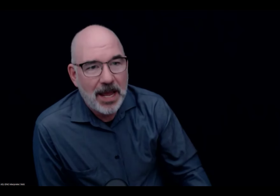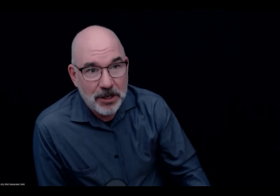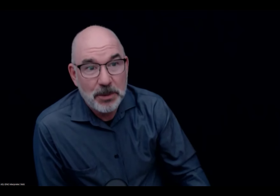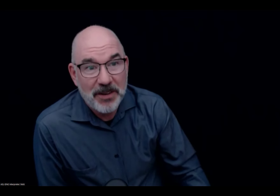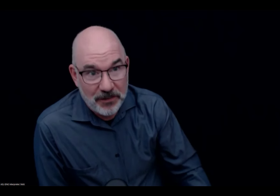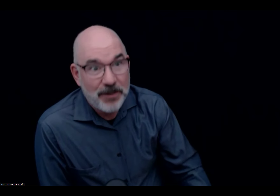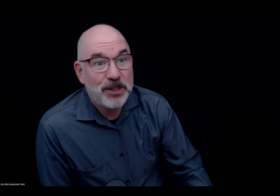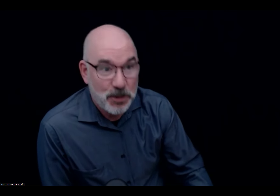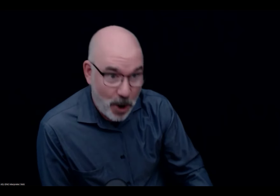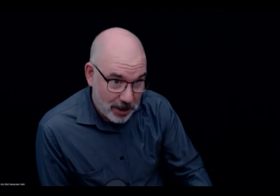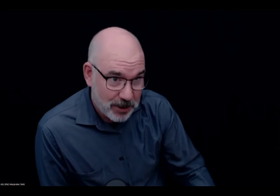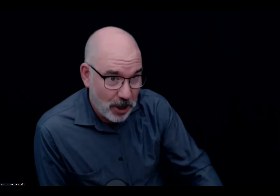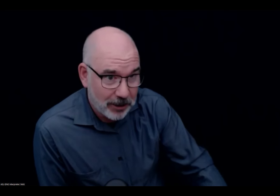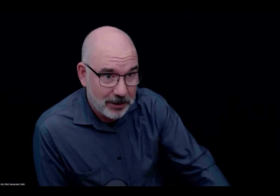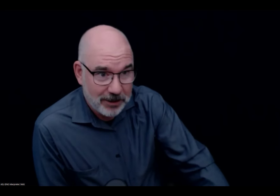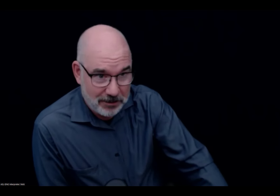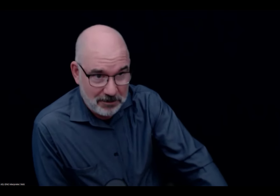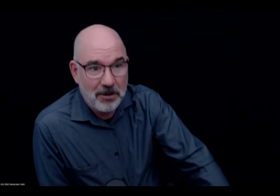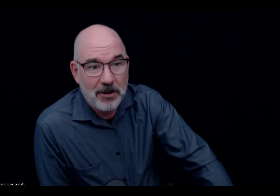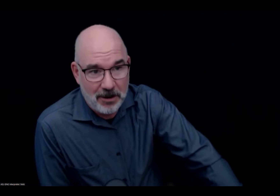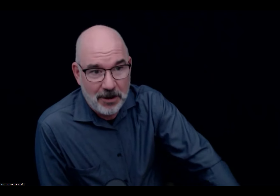and your favorite favorite spots are